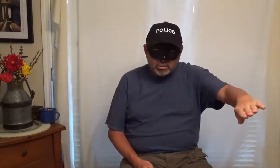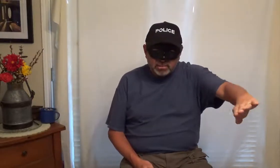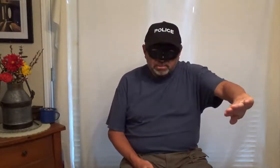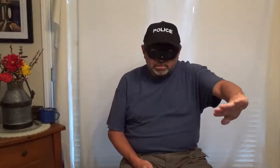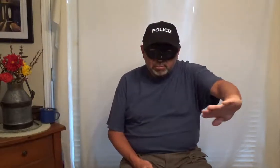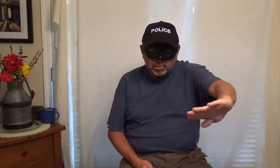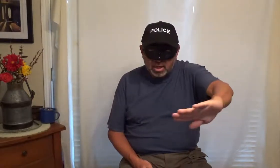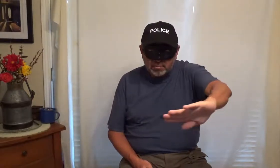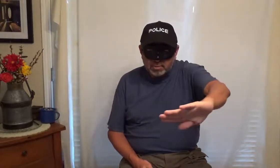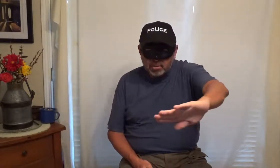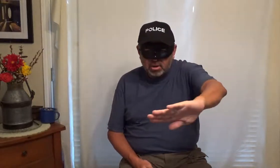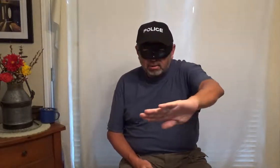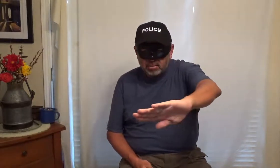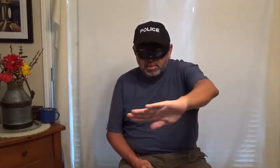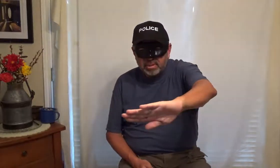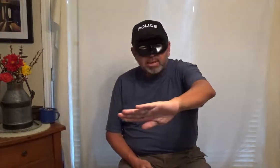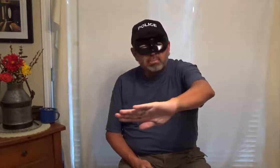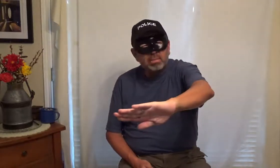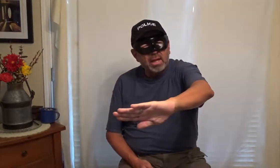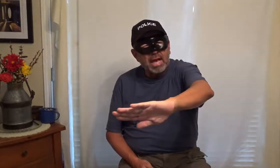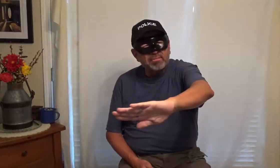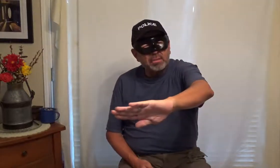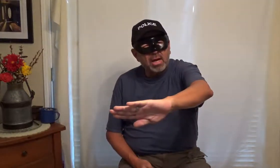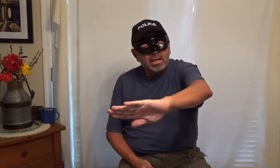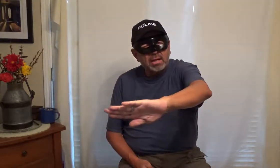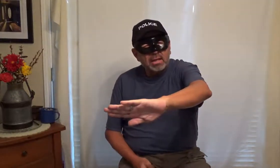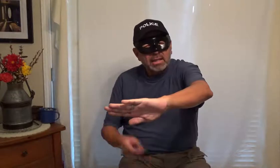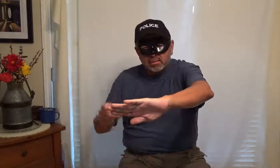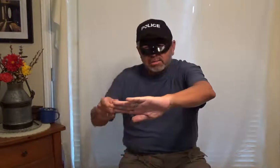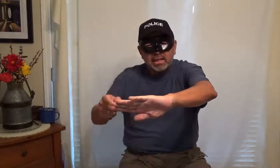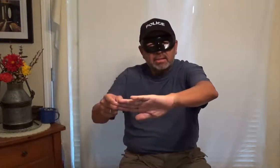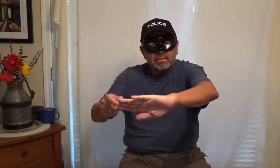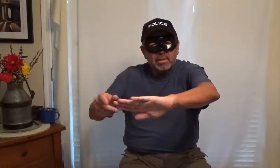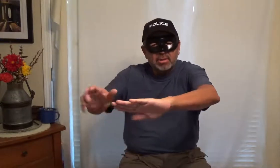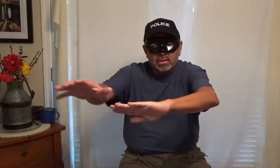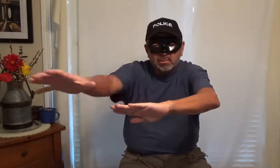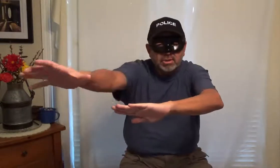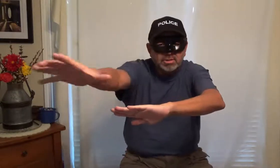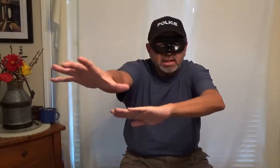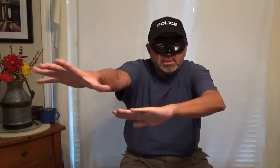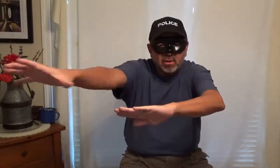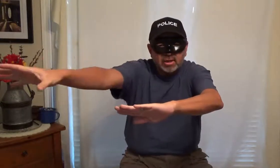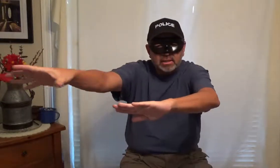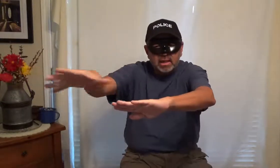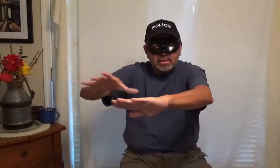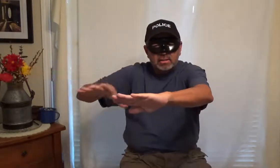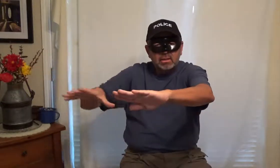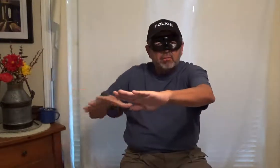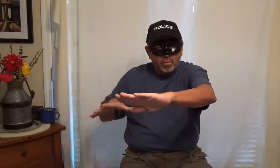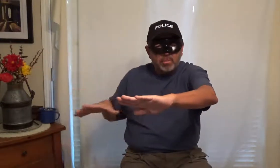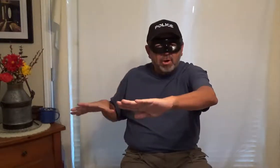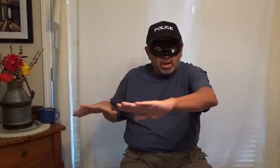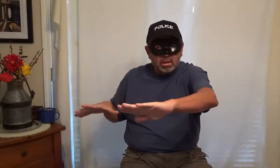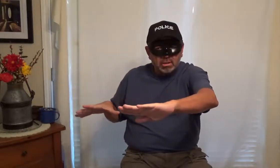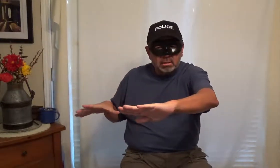street pulled off into the park maybe about a block half a block and it was like a pretty good sized parking lot for the park okay